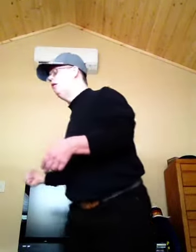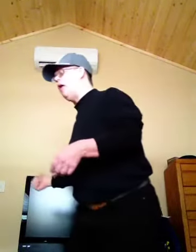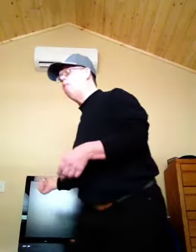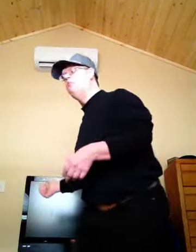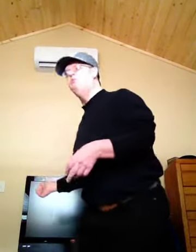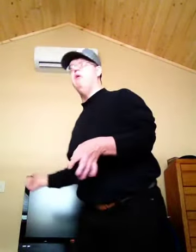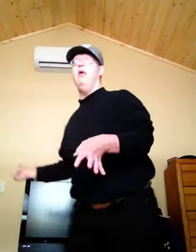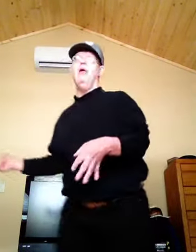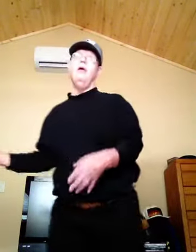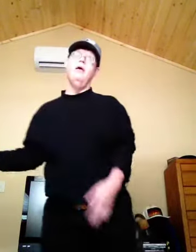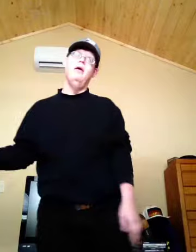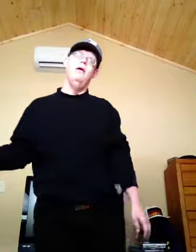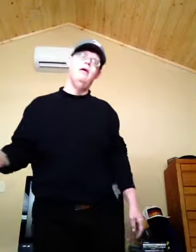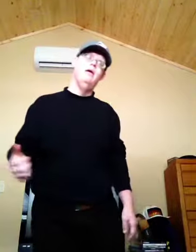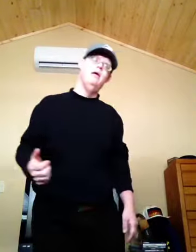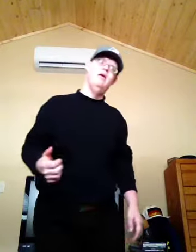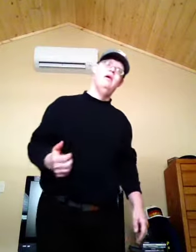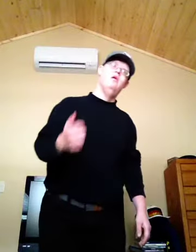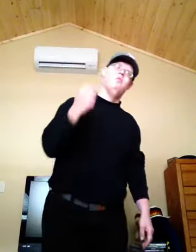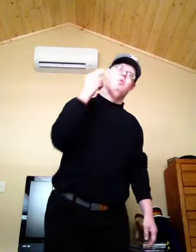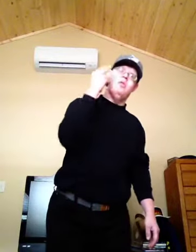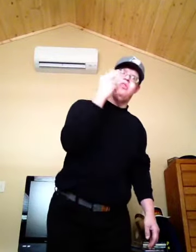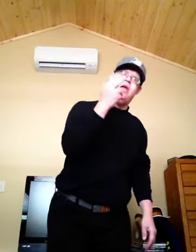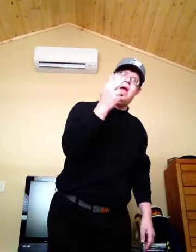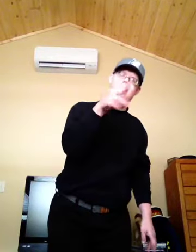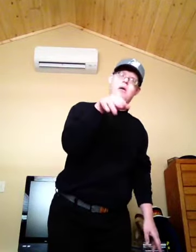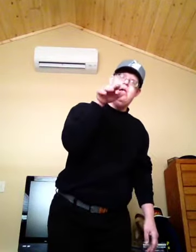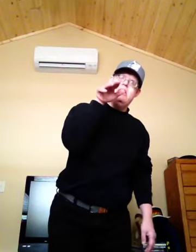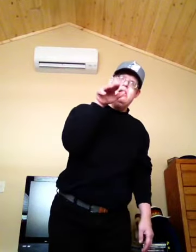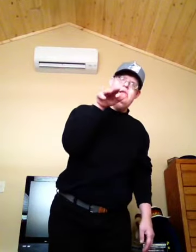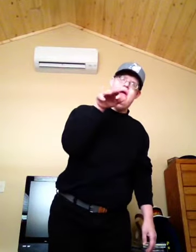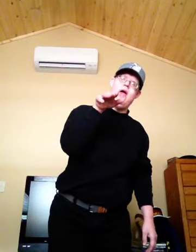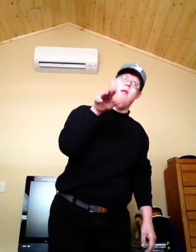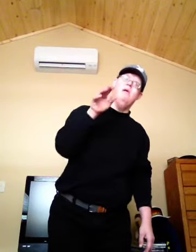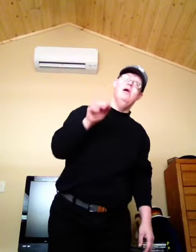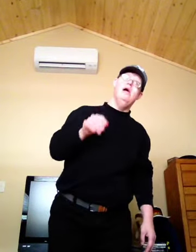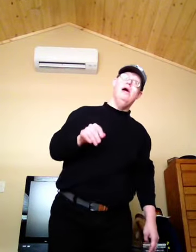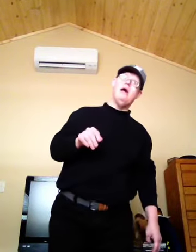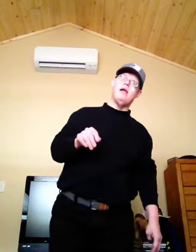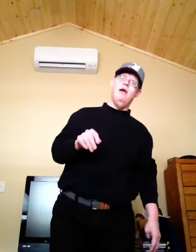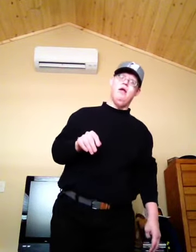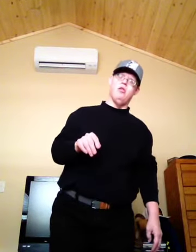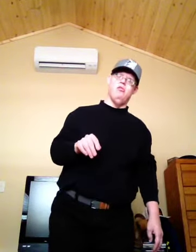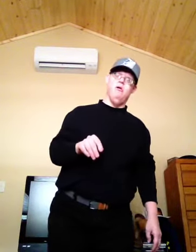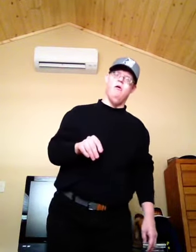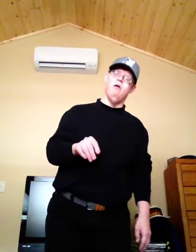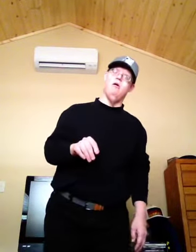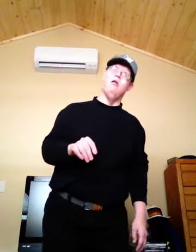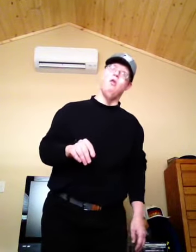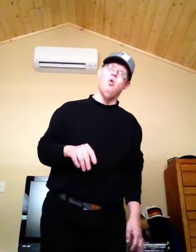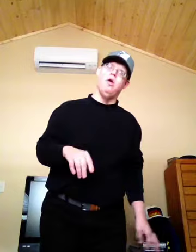in movie. With the same name. And I like his dog, Loki.